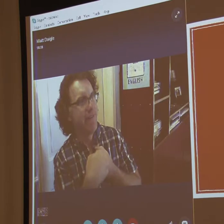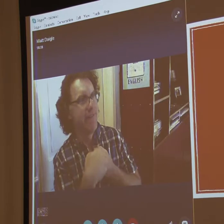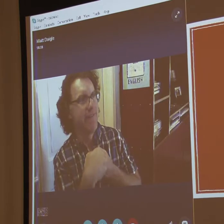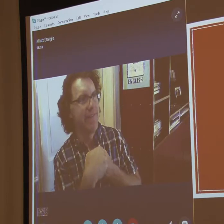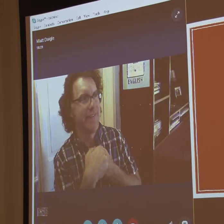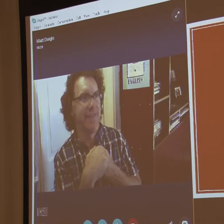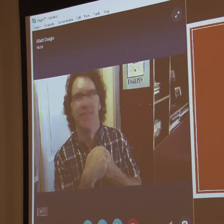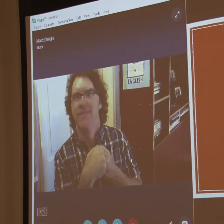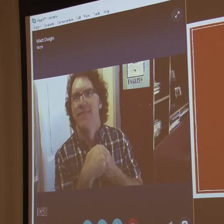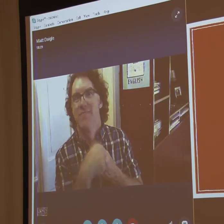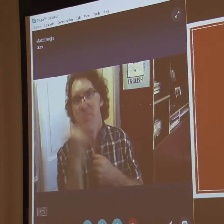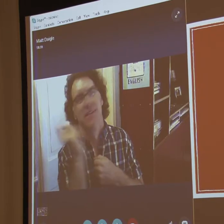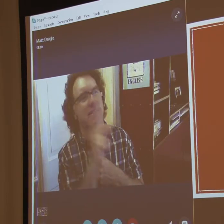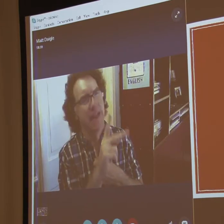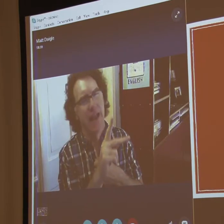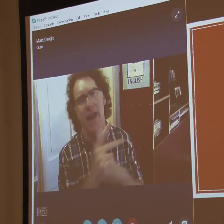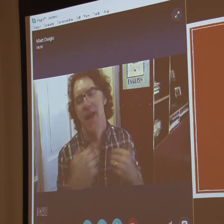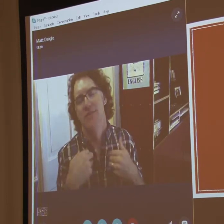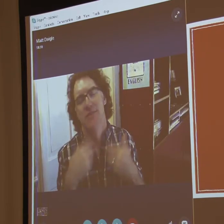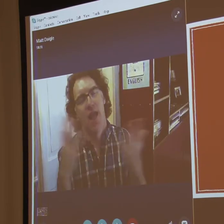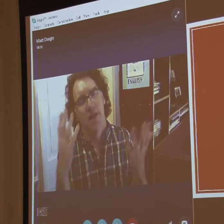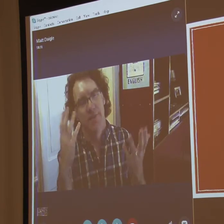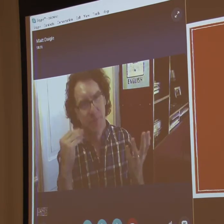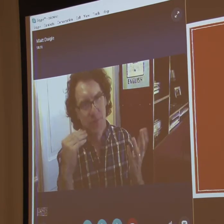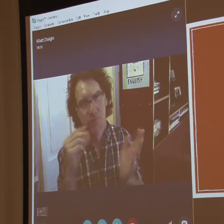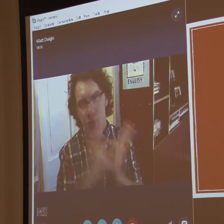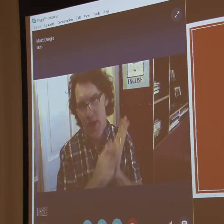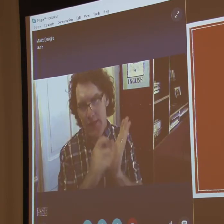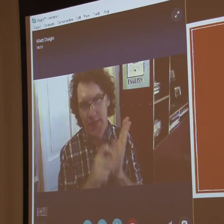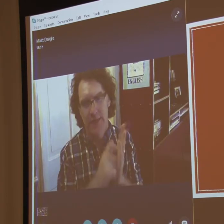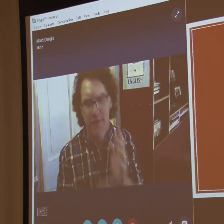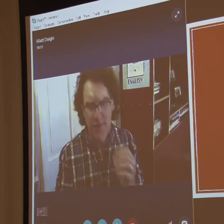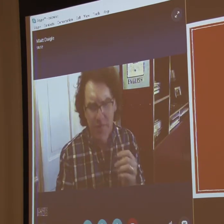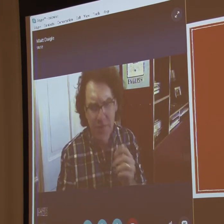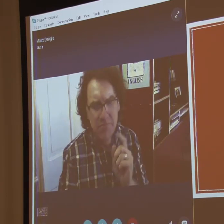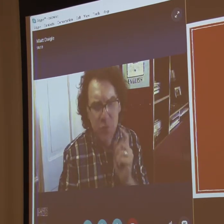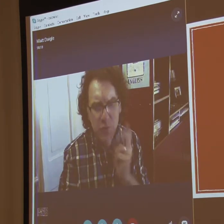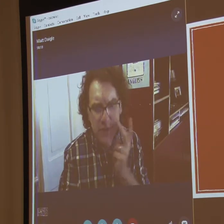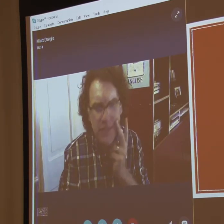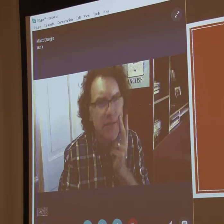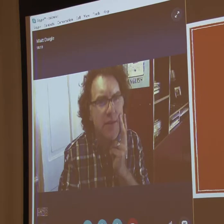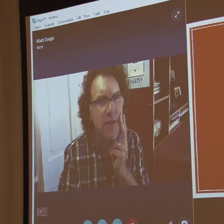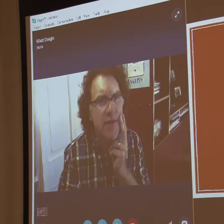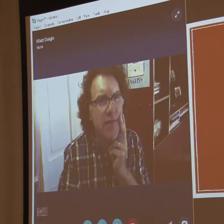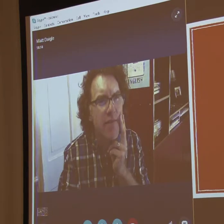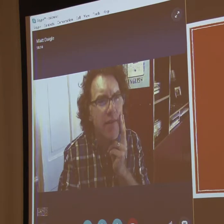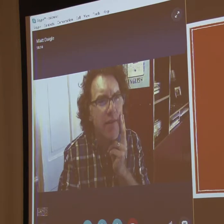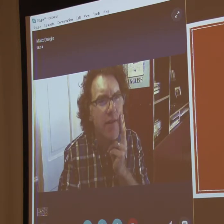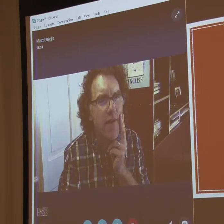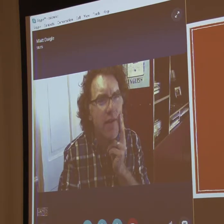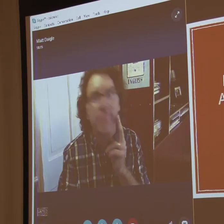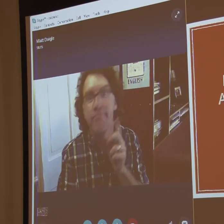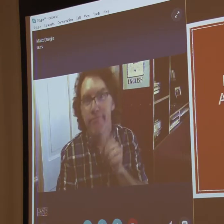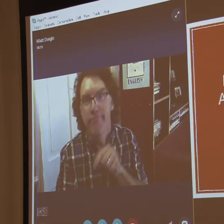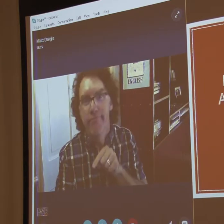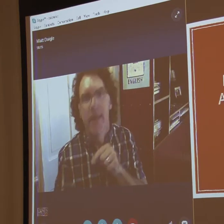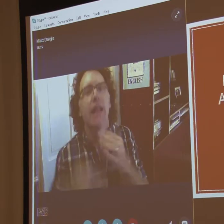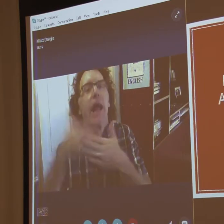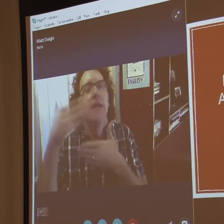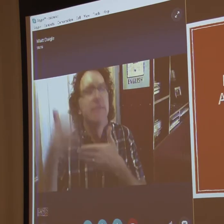then K joined with that deaf guy. Because K has a lot of experience with writing. Next panel.